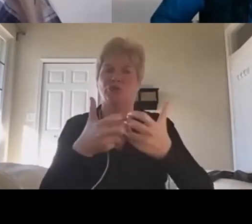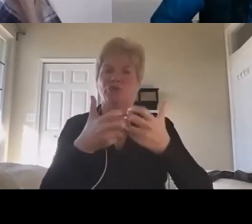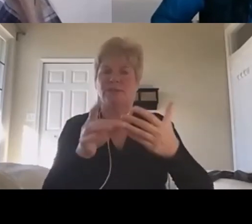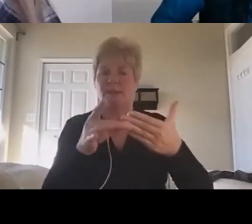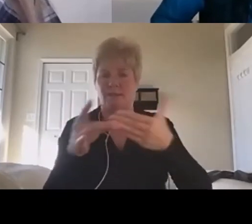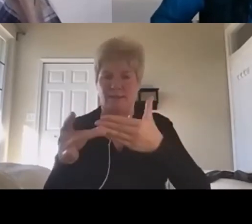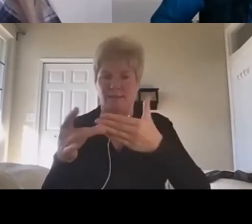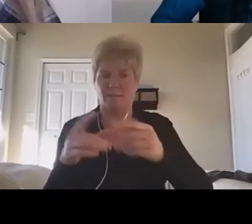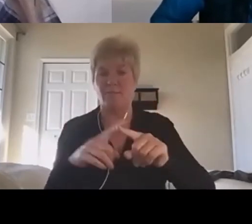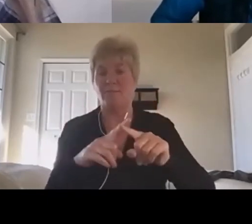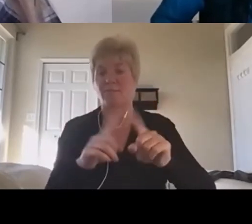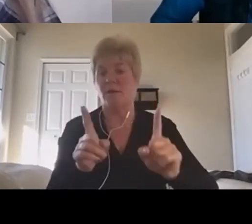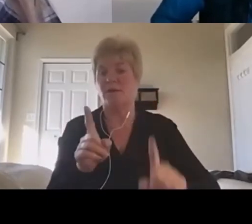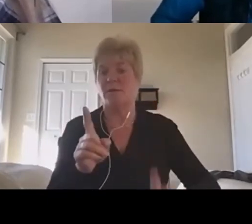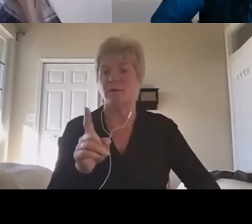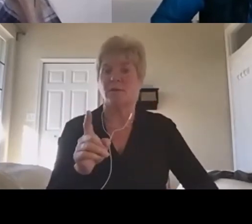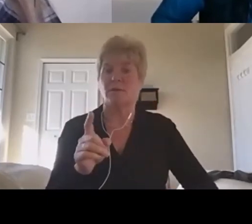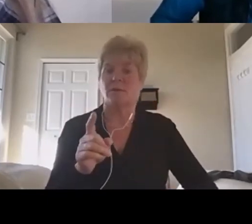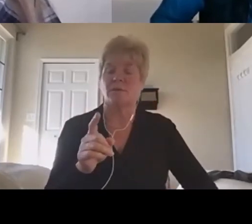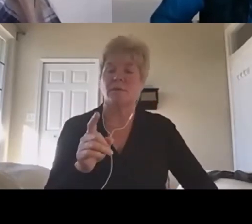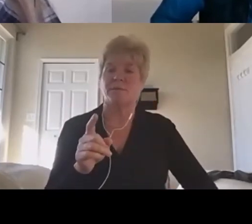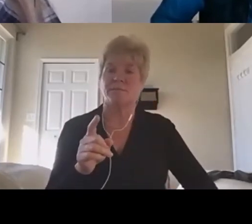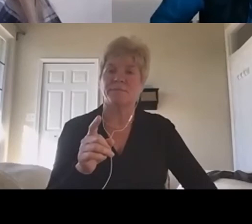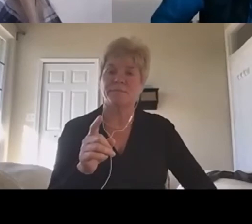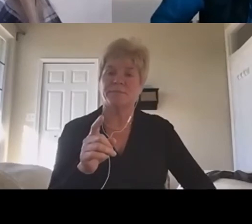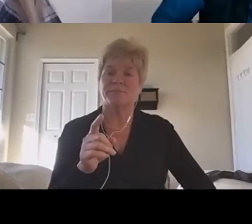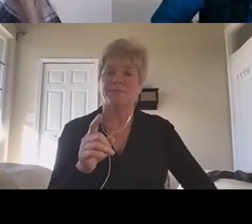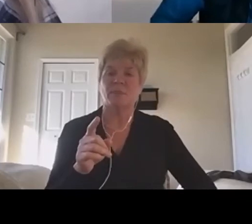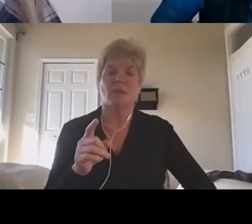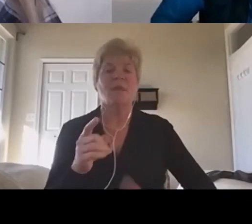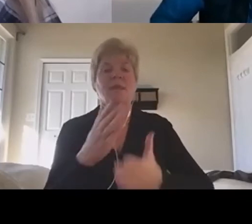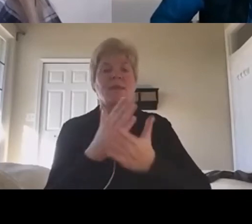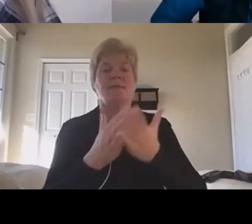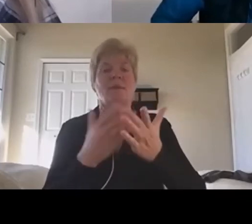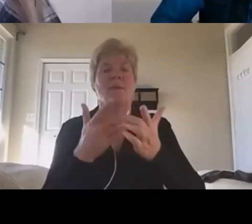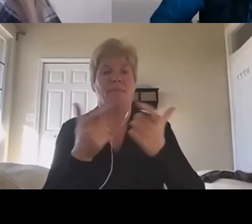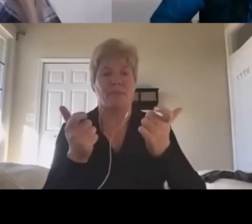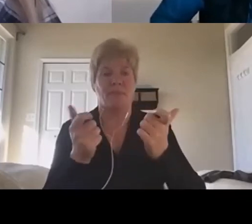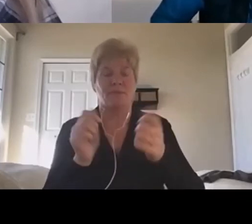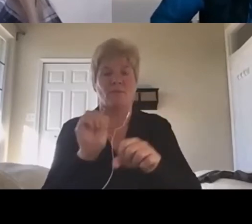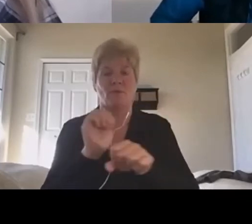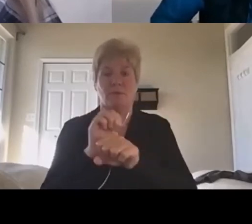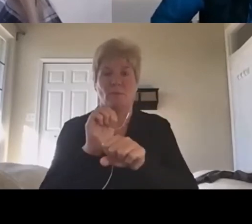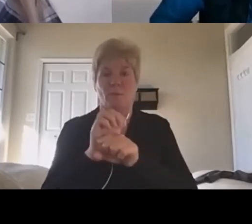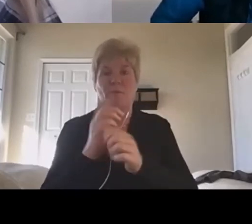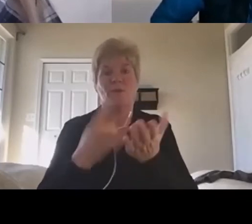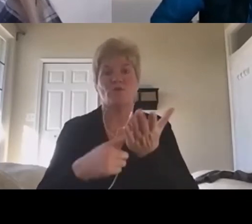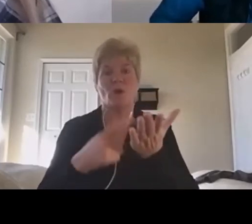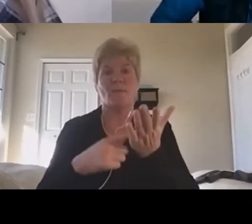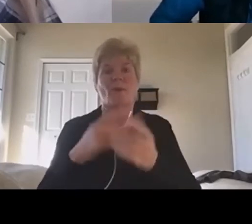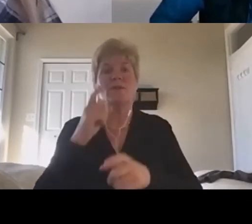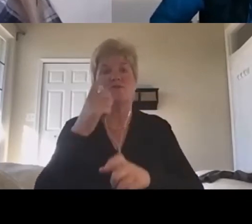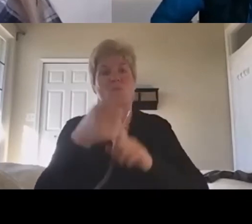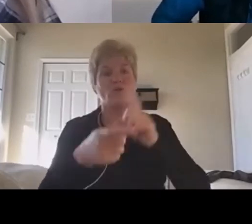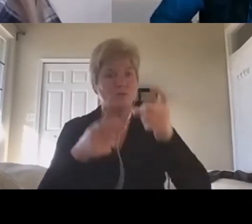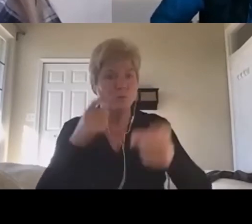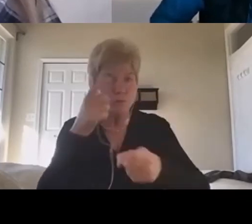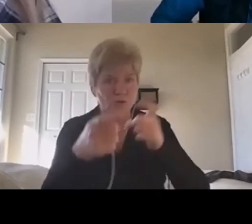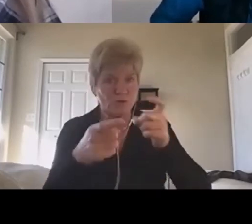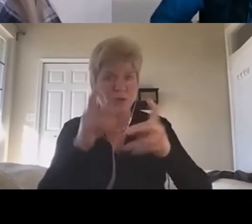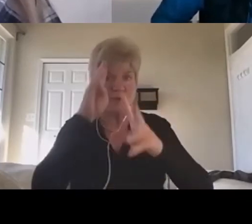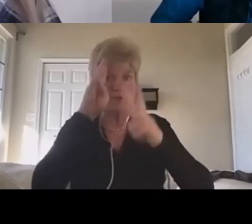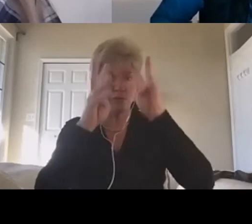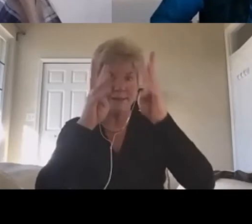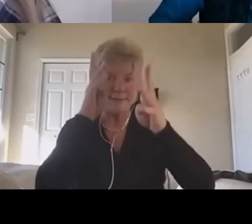terms of his, some of the things that they talk about in his employment are his contribution to the creativity and,